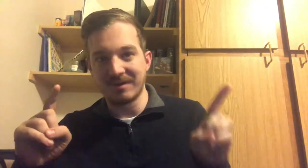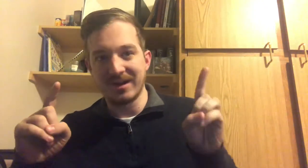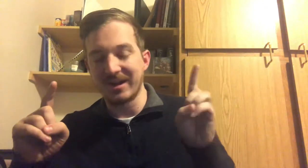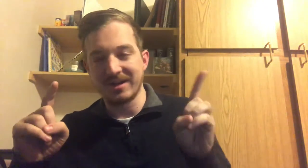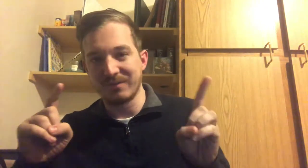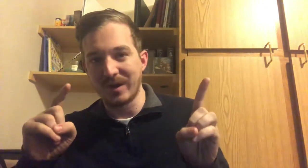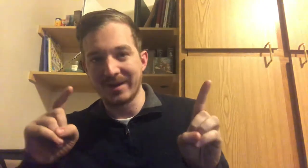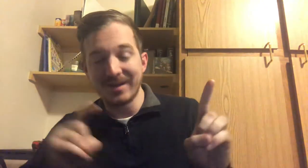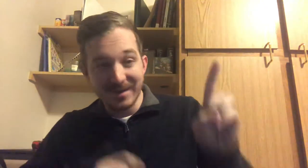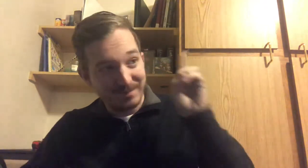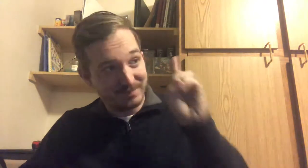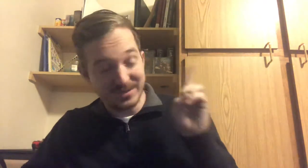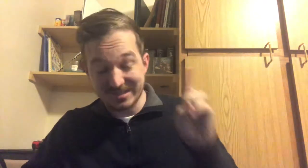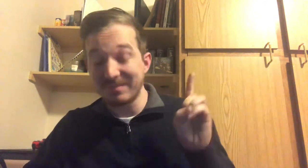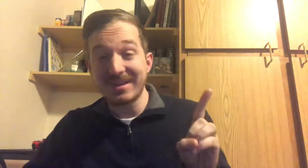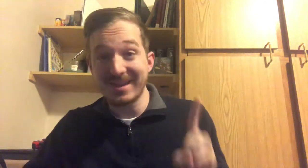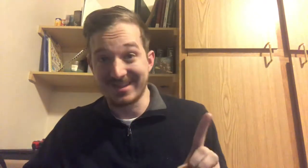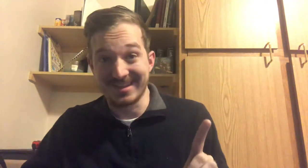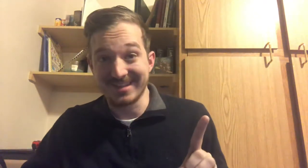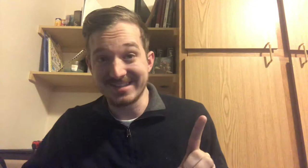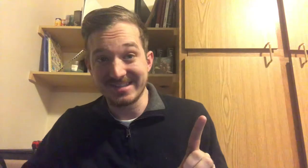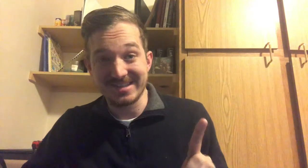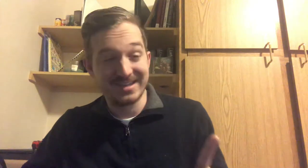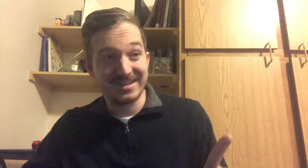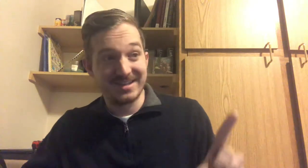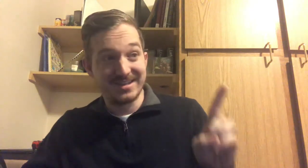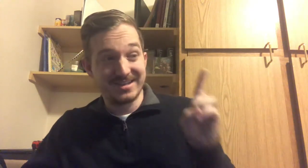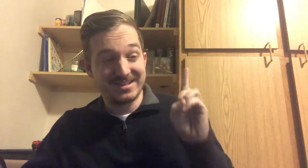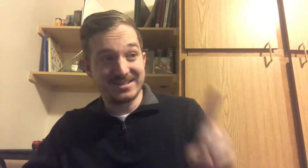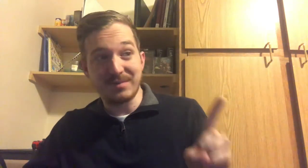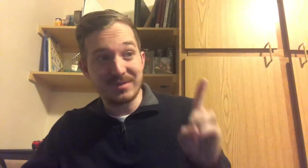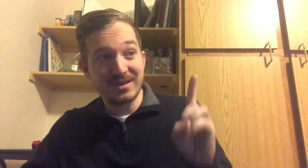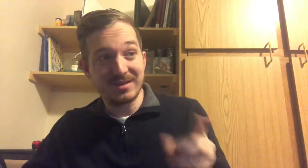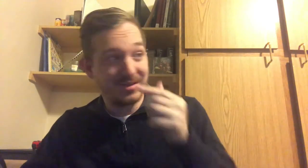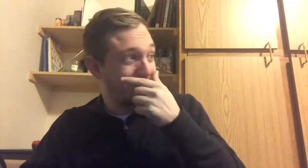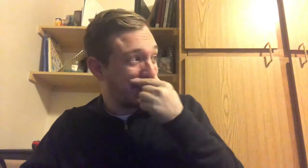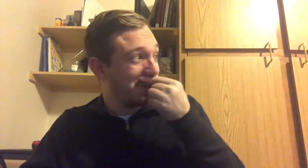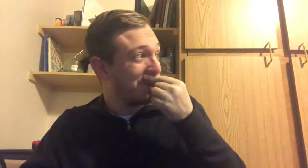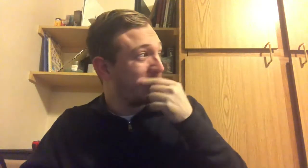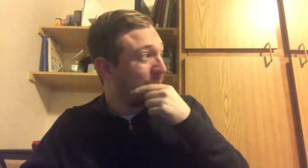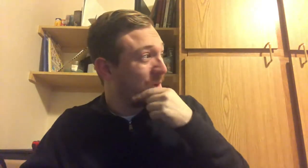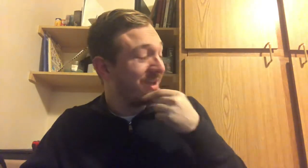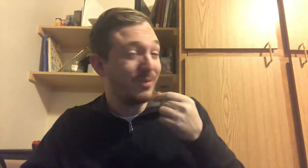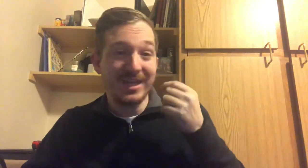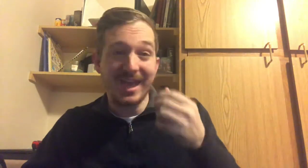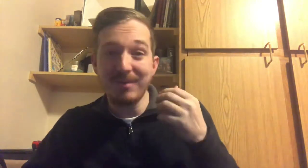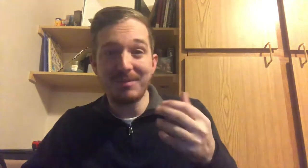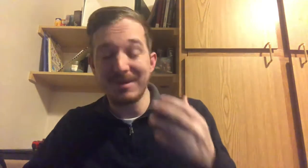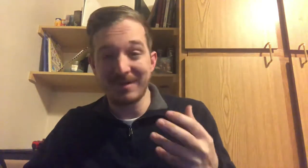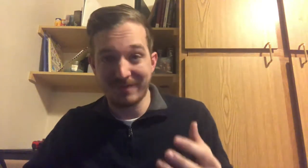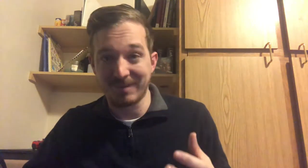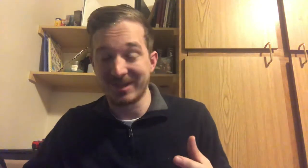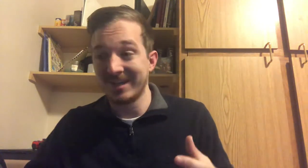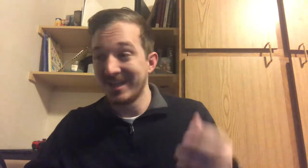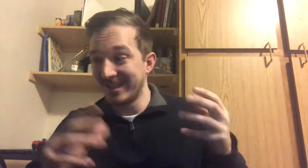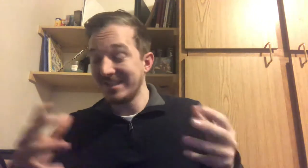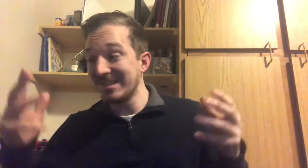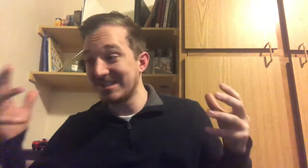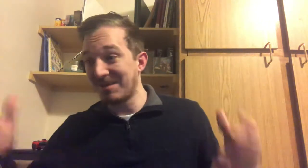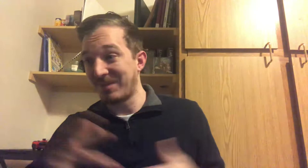very negative way. But something like this, something, when it, when it came to me and my family, this is something